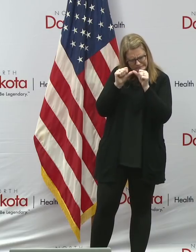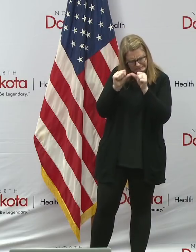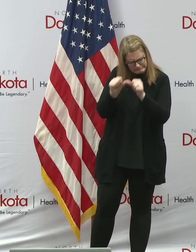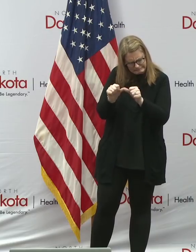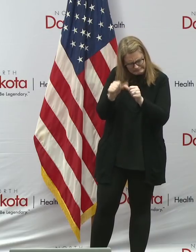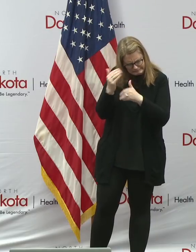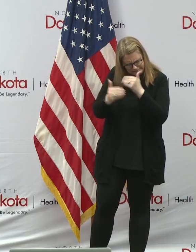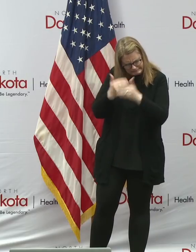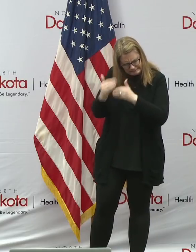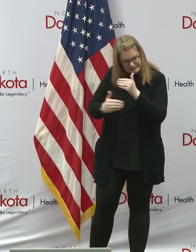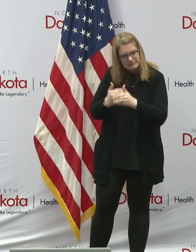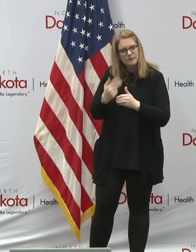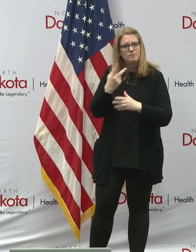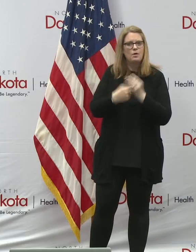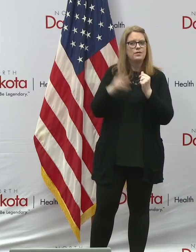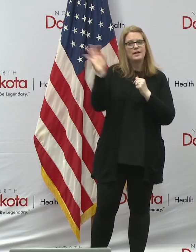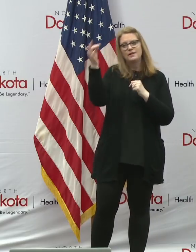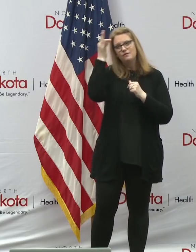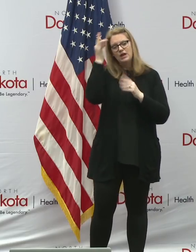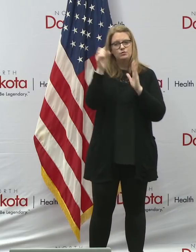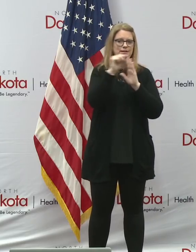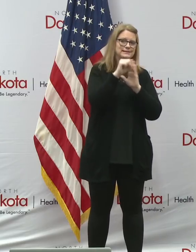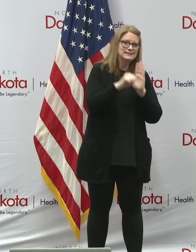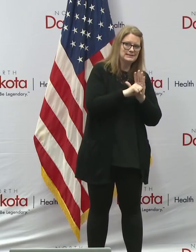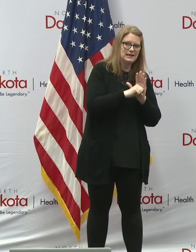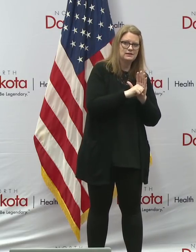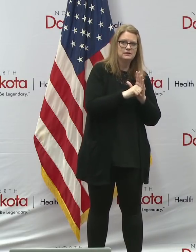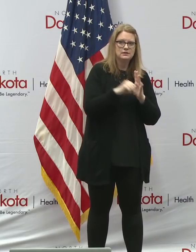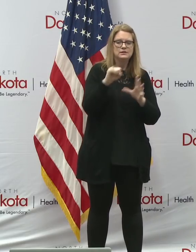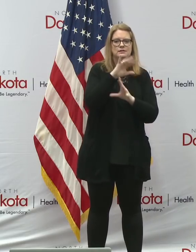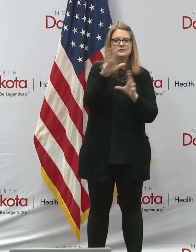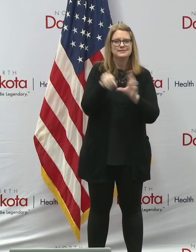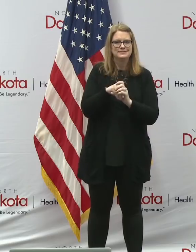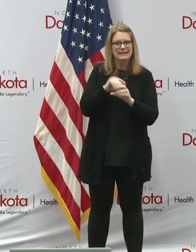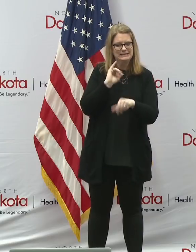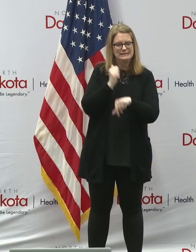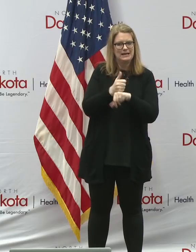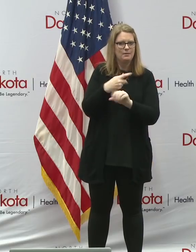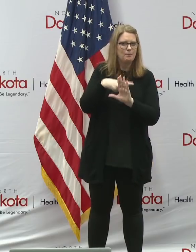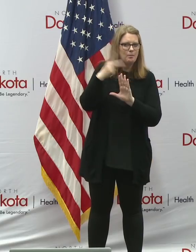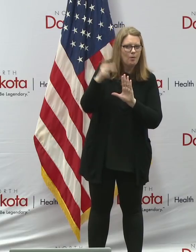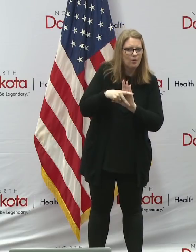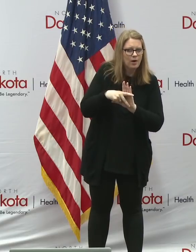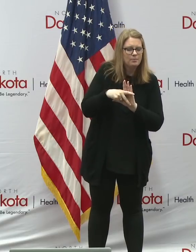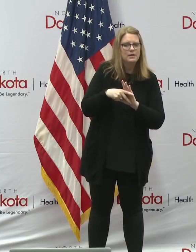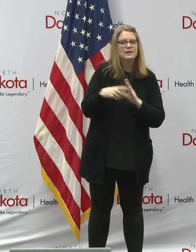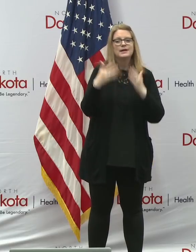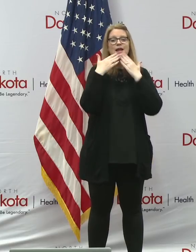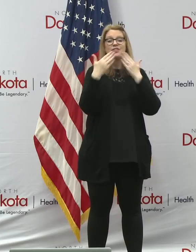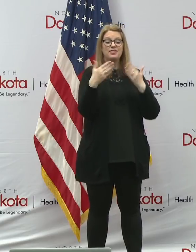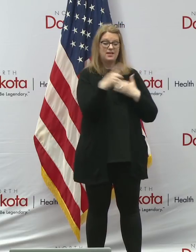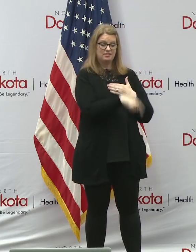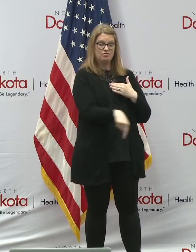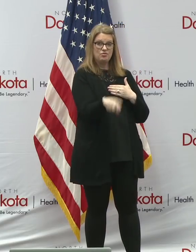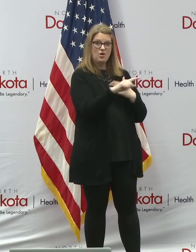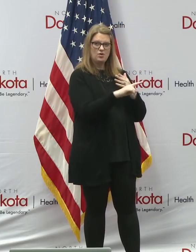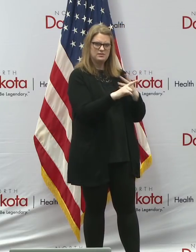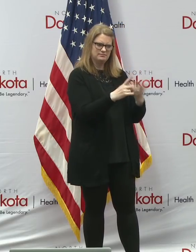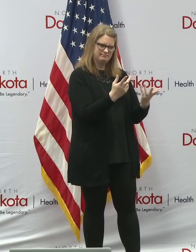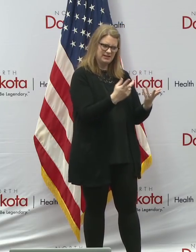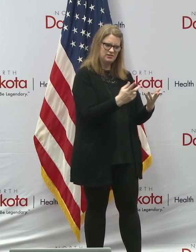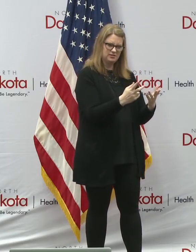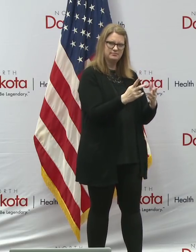work, uh, both on the federal side, the state side to put together this program. And I want to thank those childcare operators, those entrepreneurs